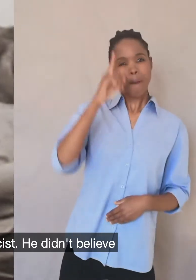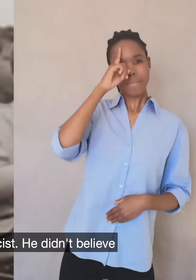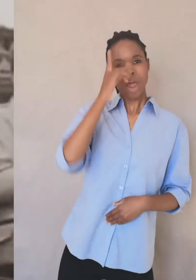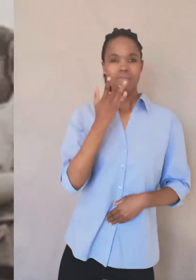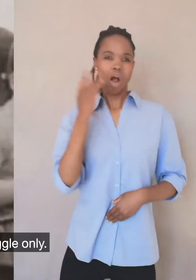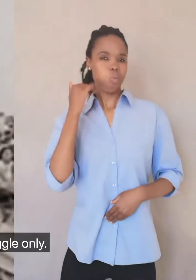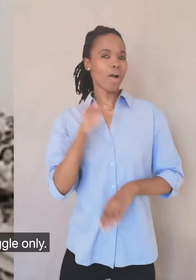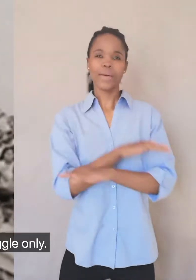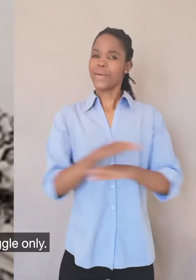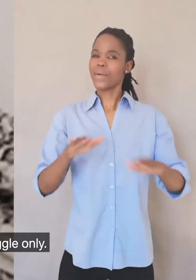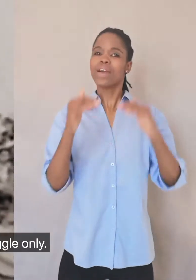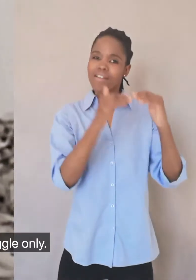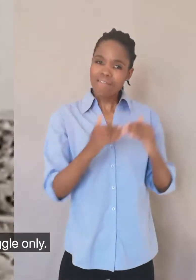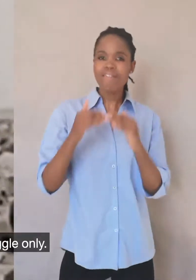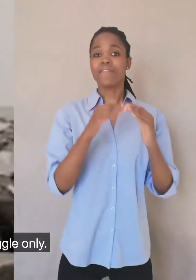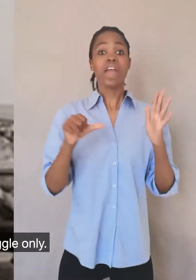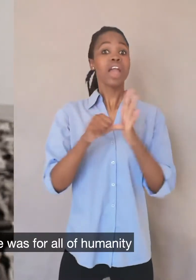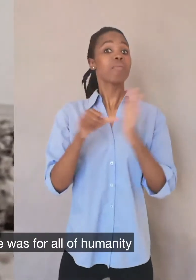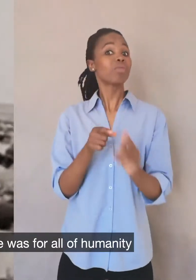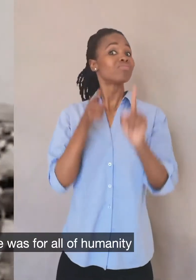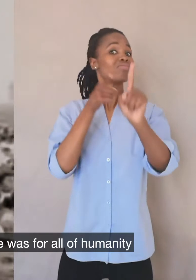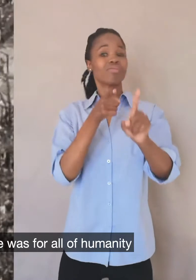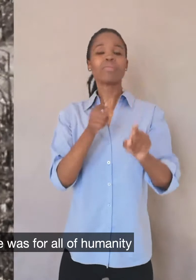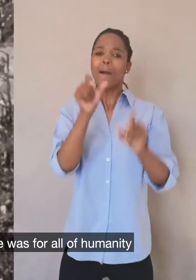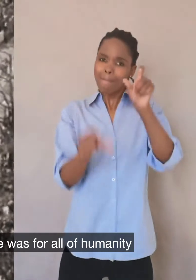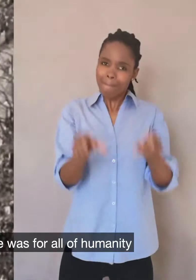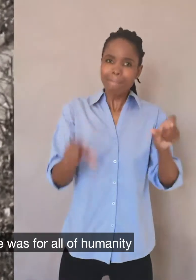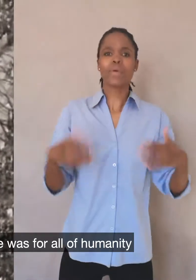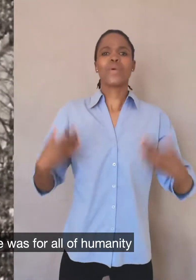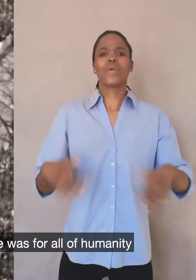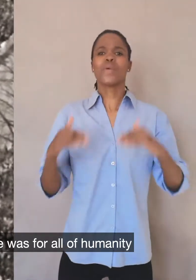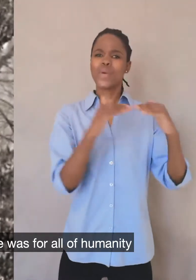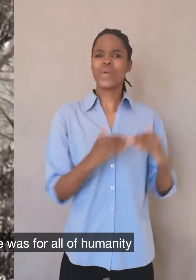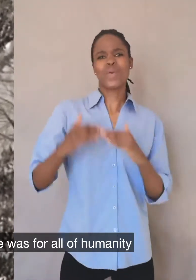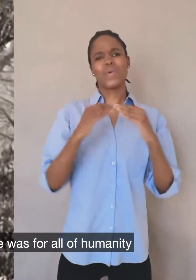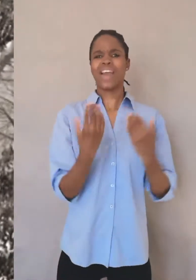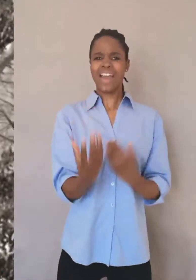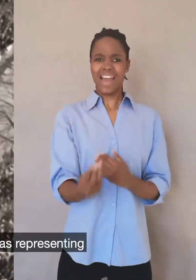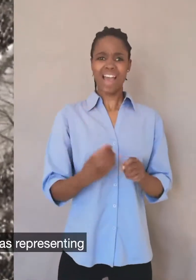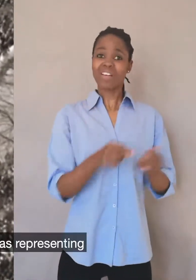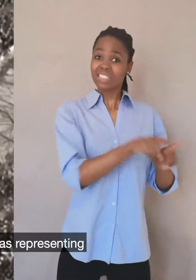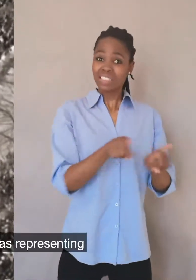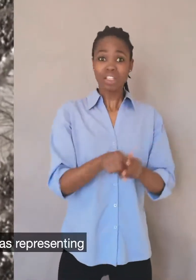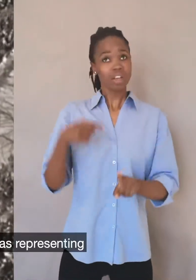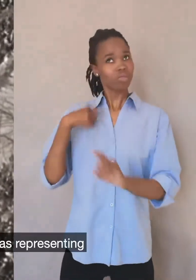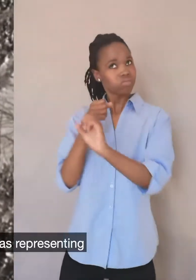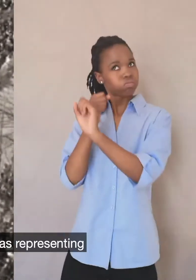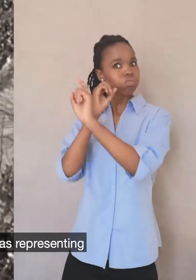that it was a black struggle only. He believed that the civil rights struggle was for all of humanity. And that what he was doing was representing